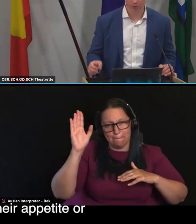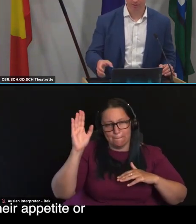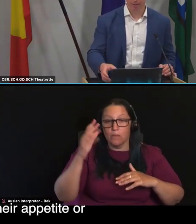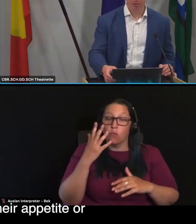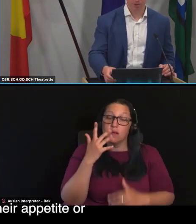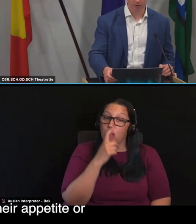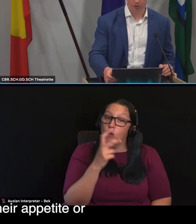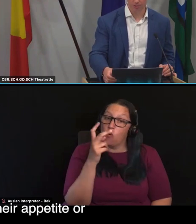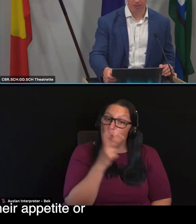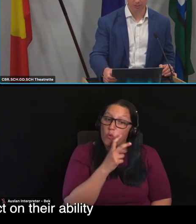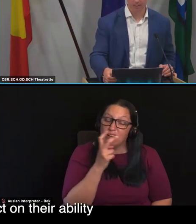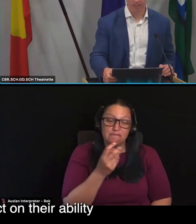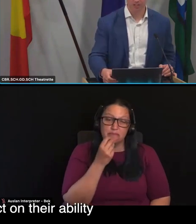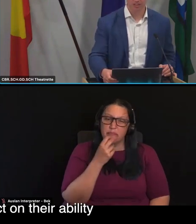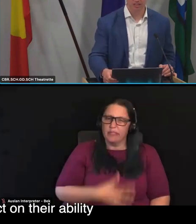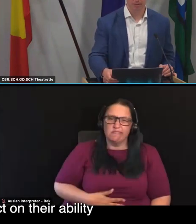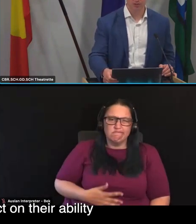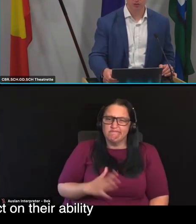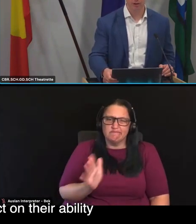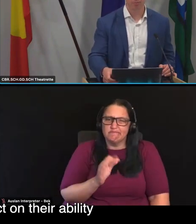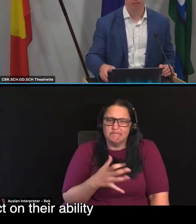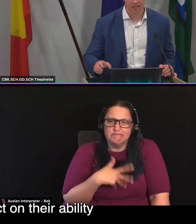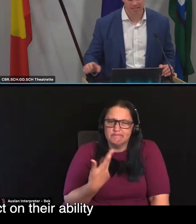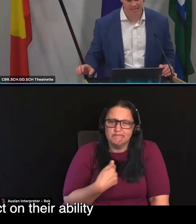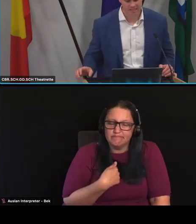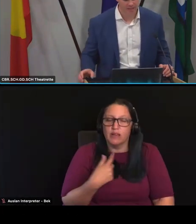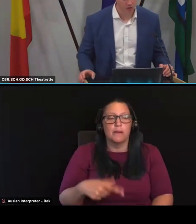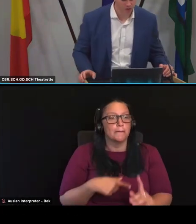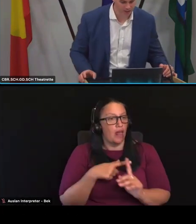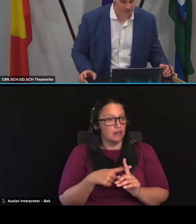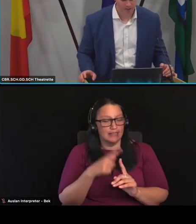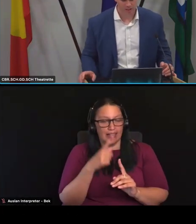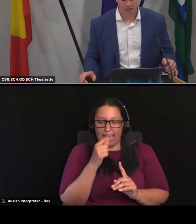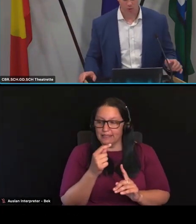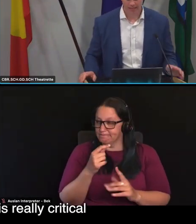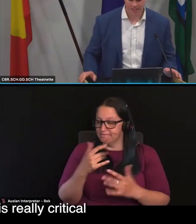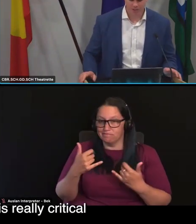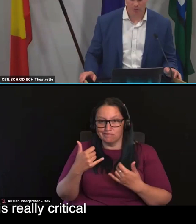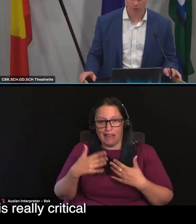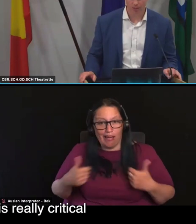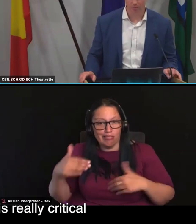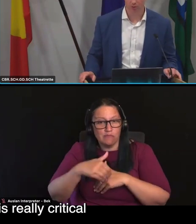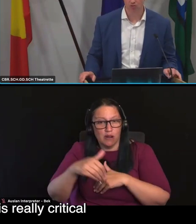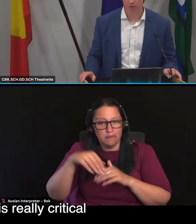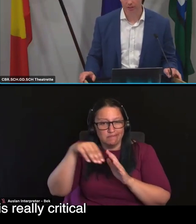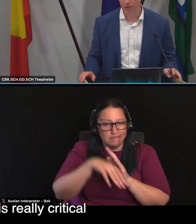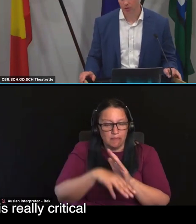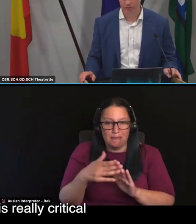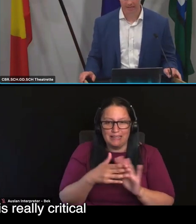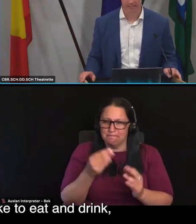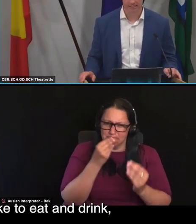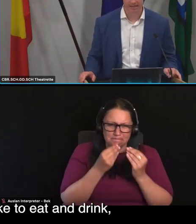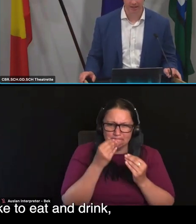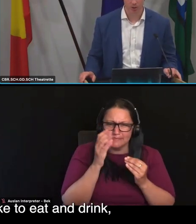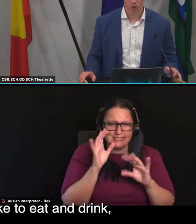age, they may lose their appetite or experience conditions that impact on their ability to eat and drink. So engaging with older people is really